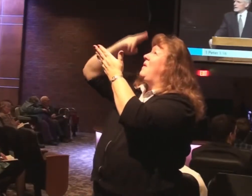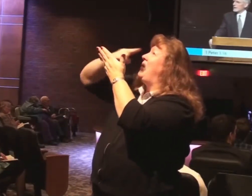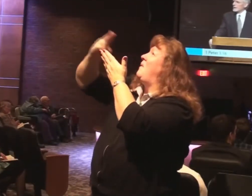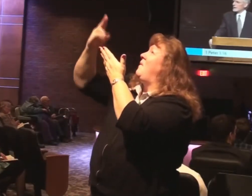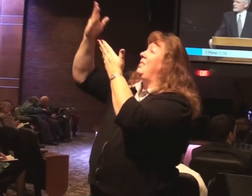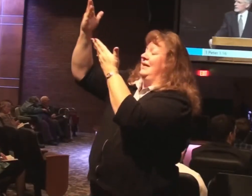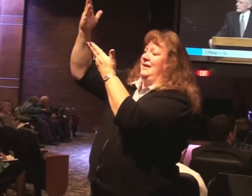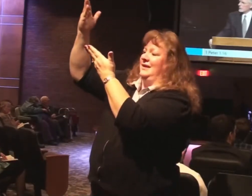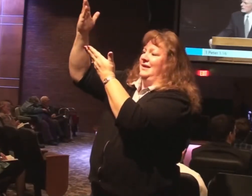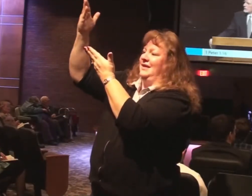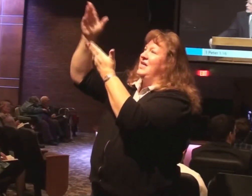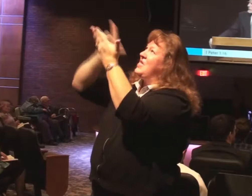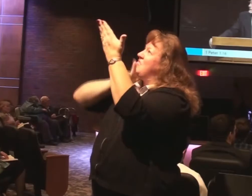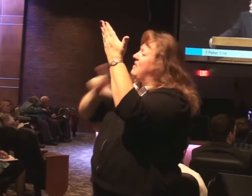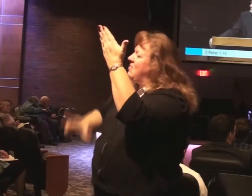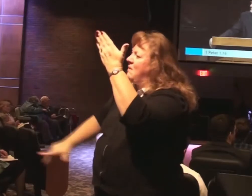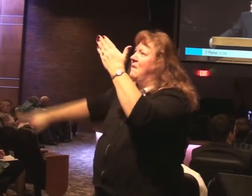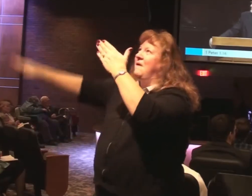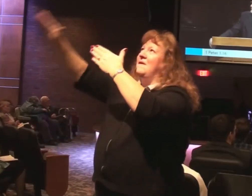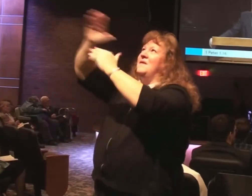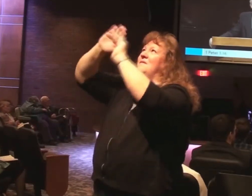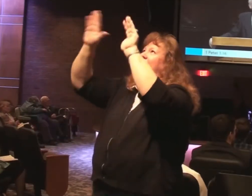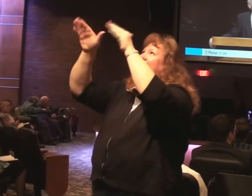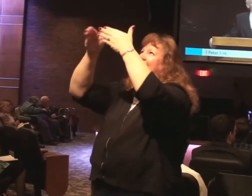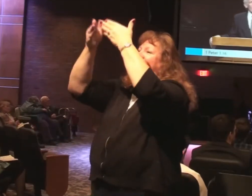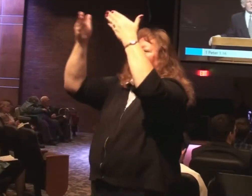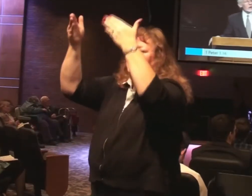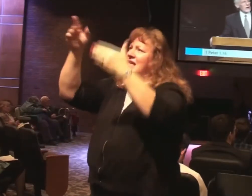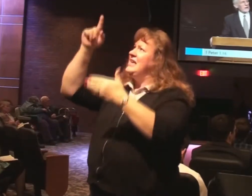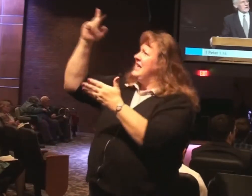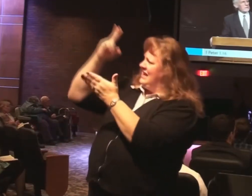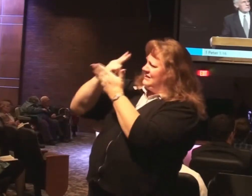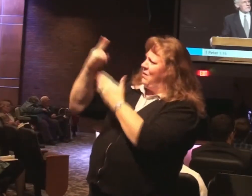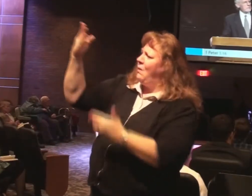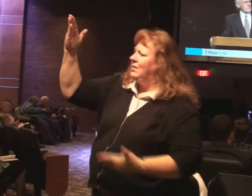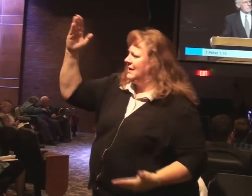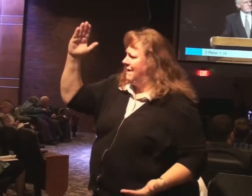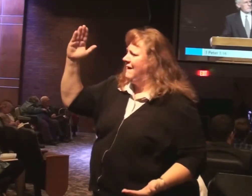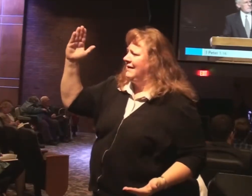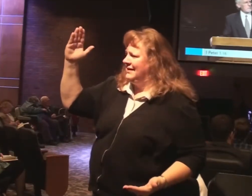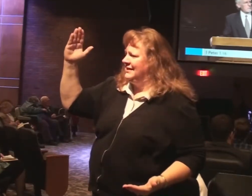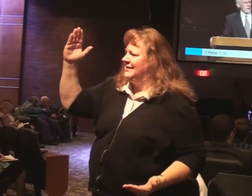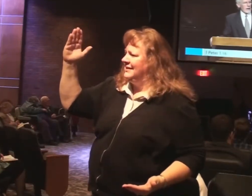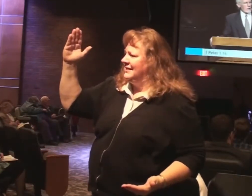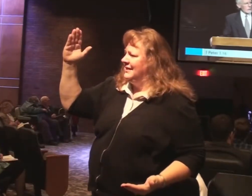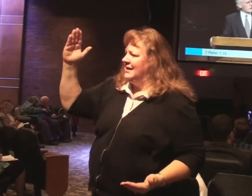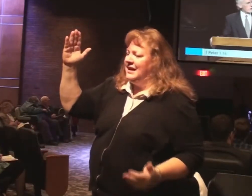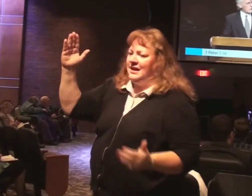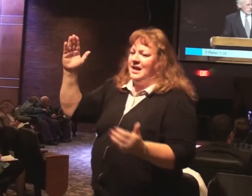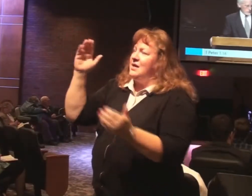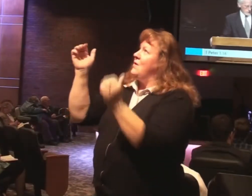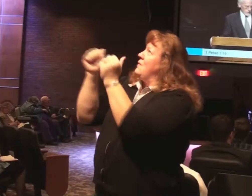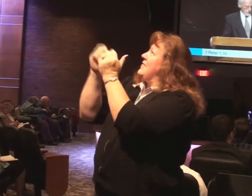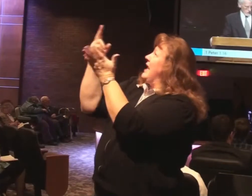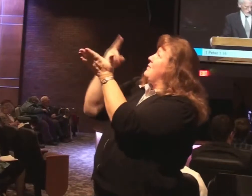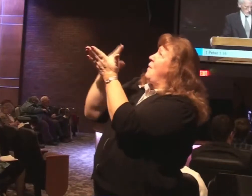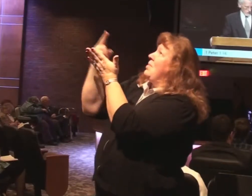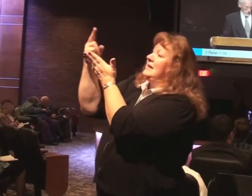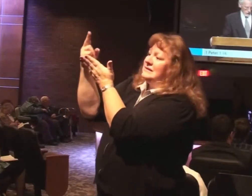It's the Lord of hosts. He is the holy God. Without holiness, we